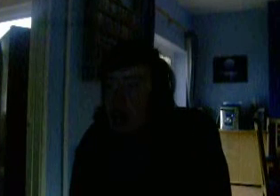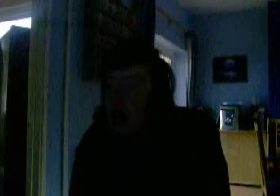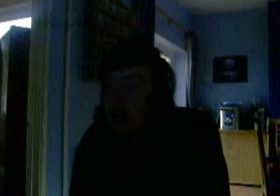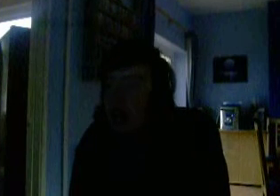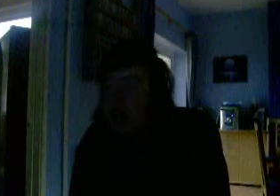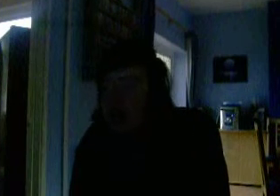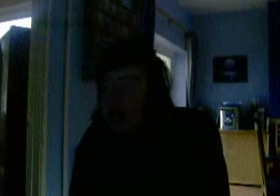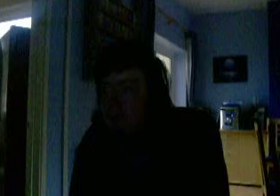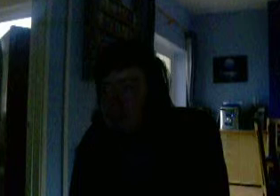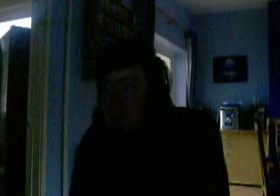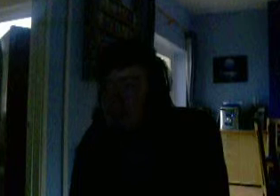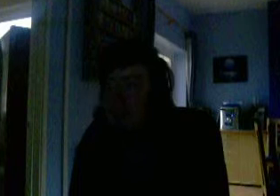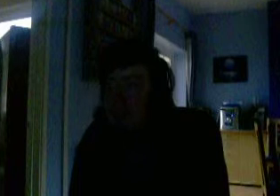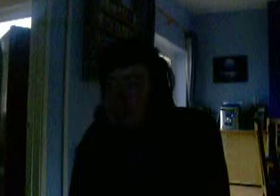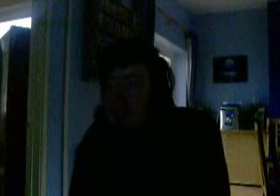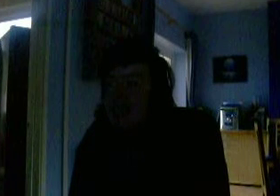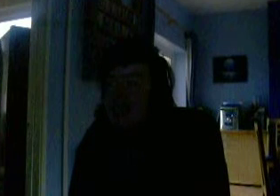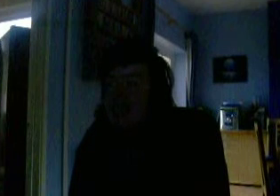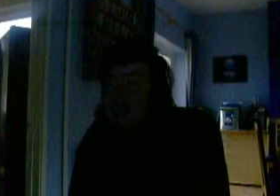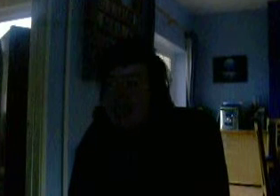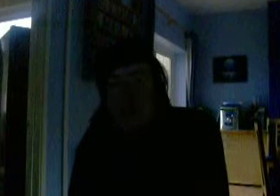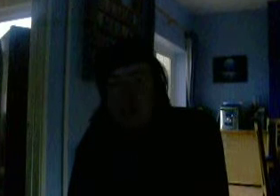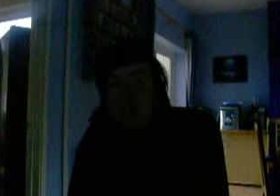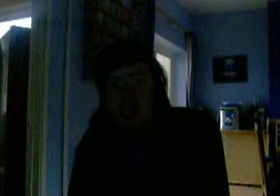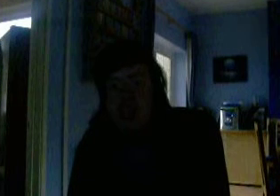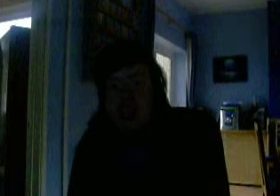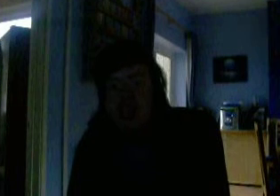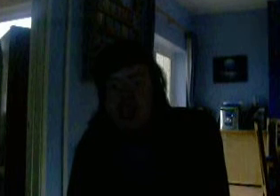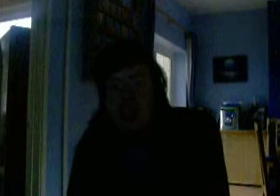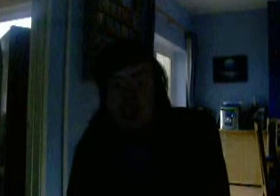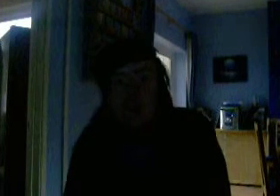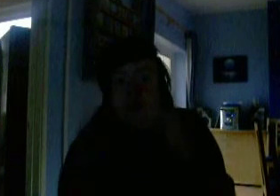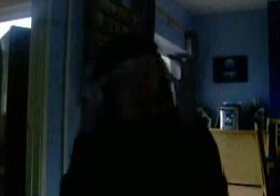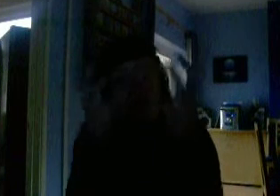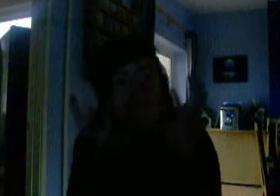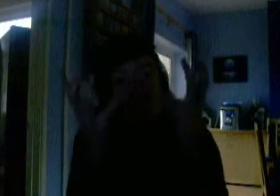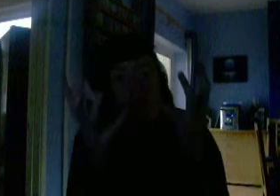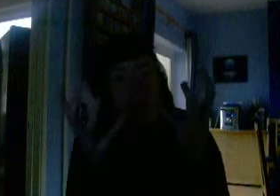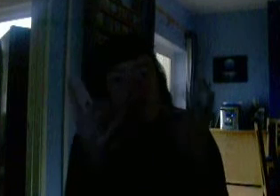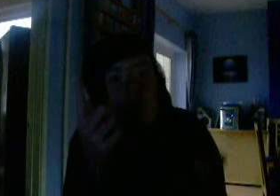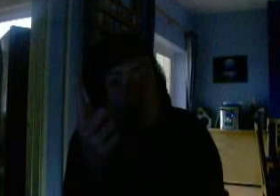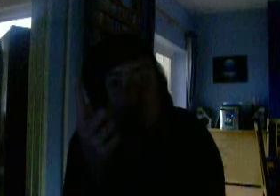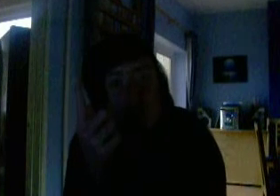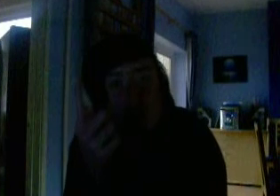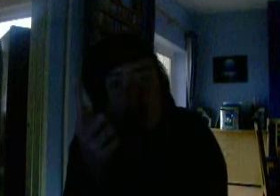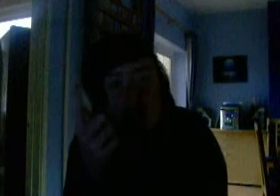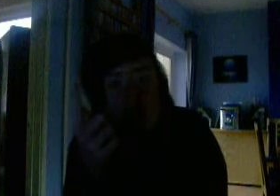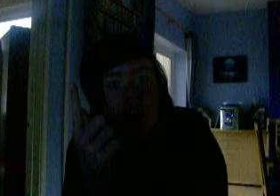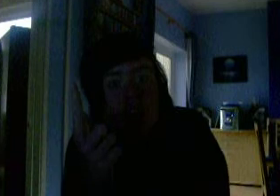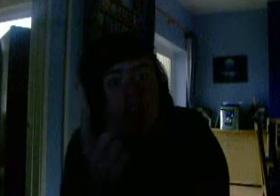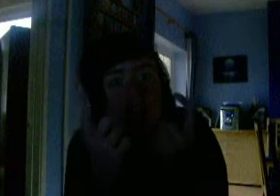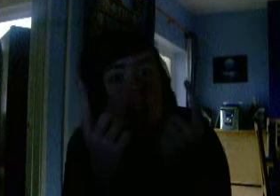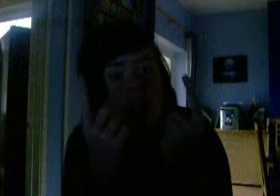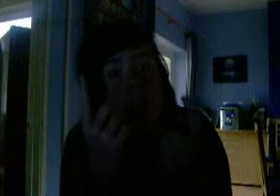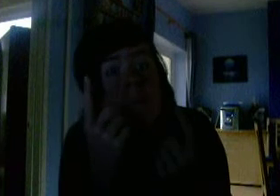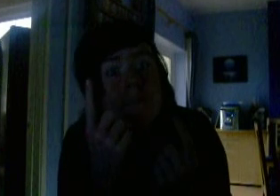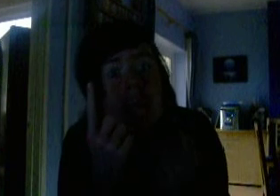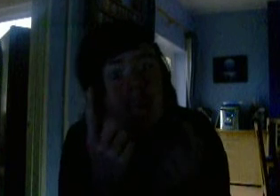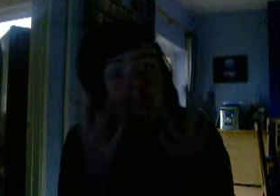called Spirit of Speed 1937. If you fuck up on one console, you don't come back for